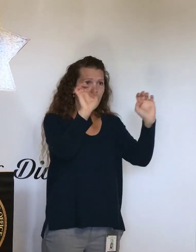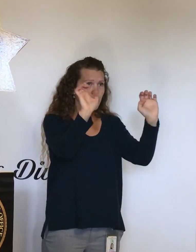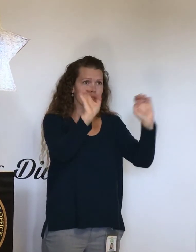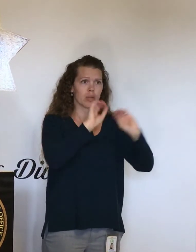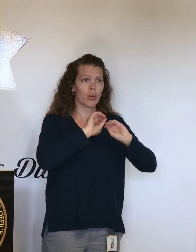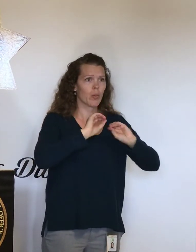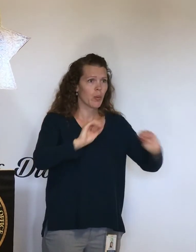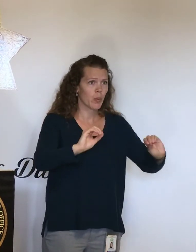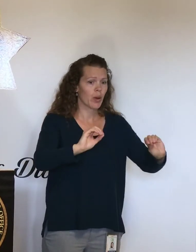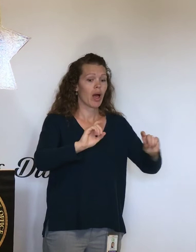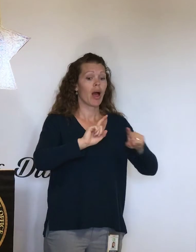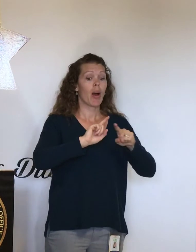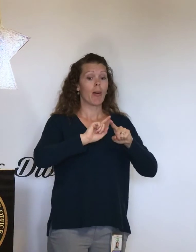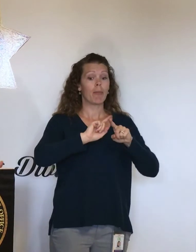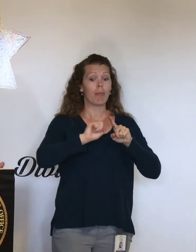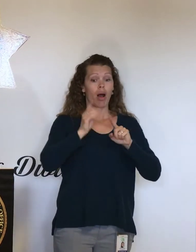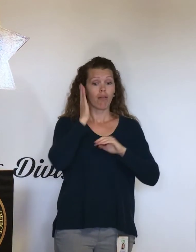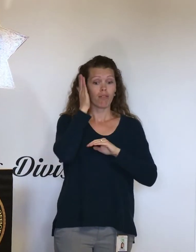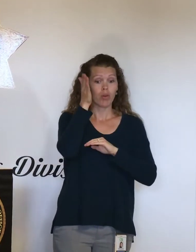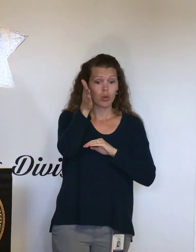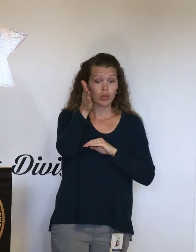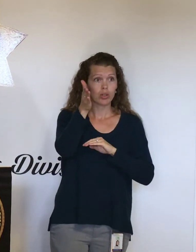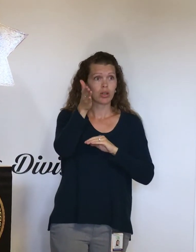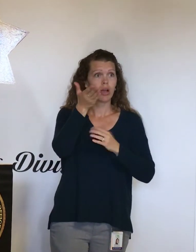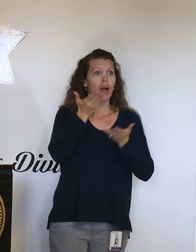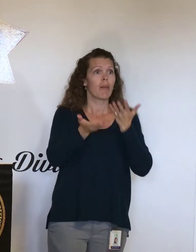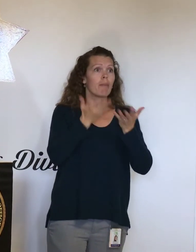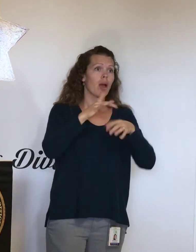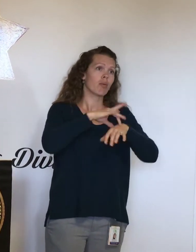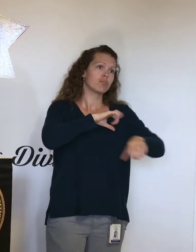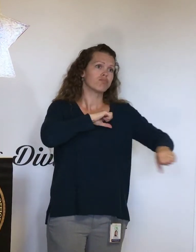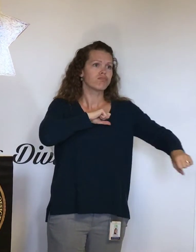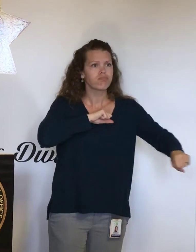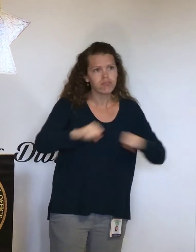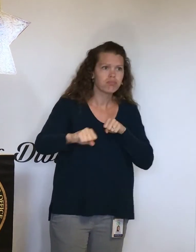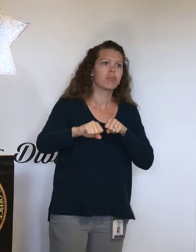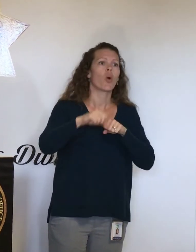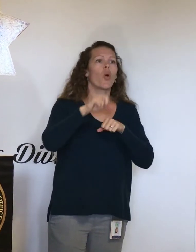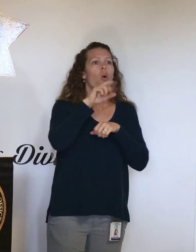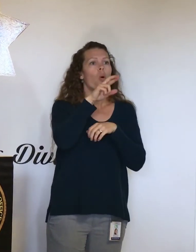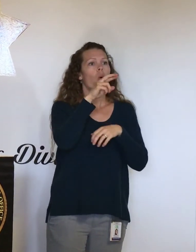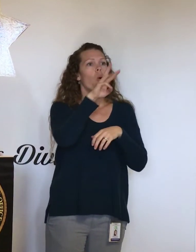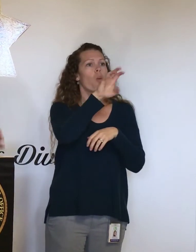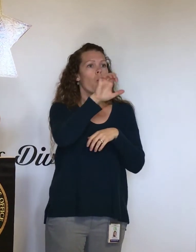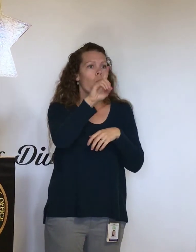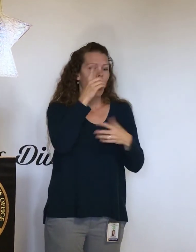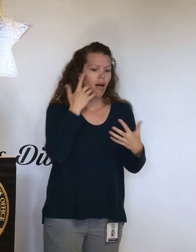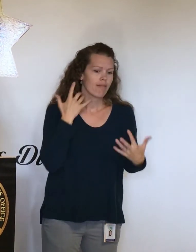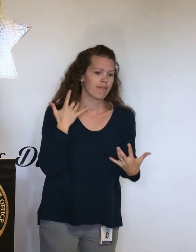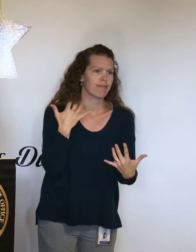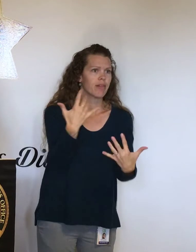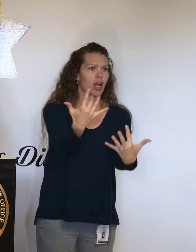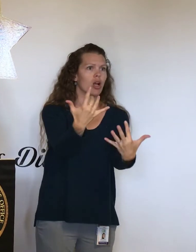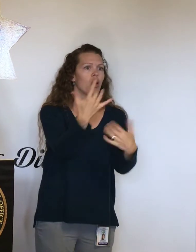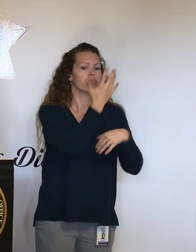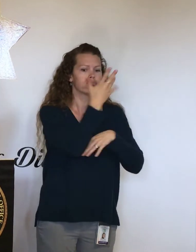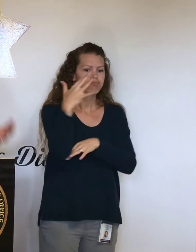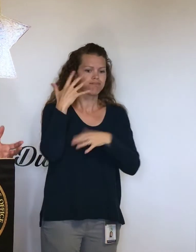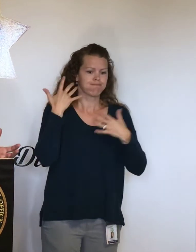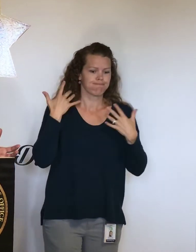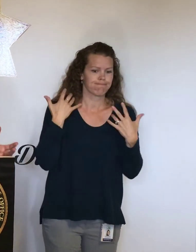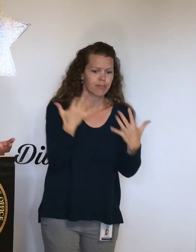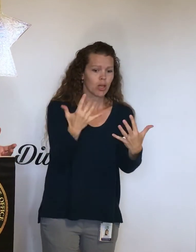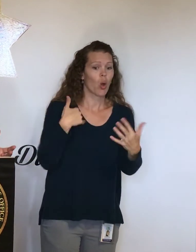be prepared next time. If there is a massive earthquake or there is a wildfire, and we have to respond to the actual emergency